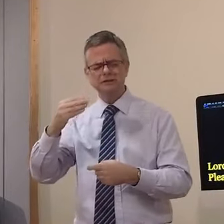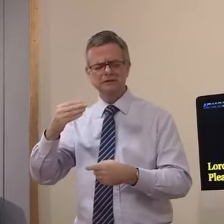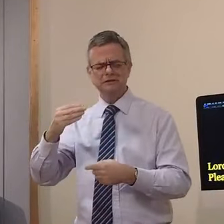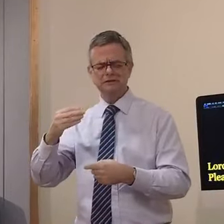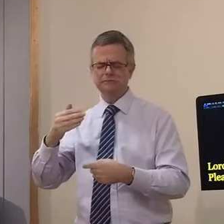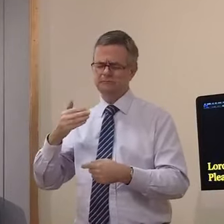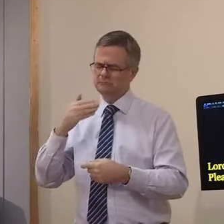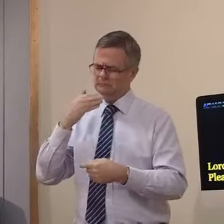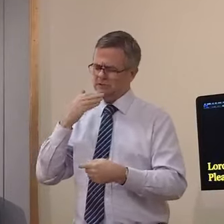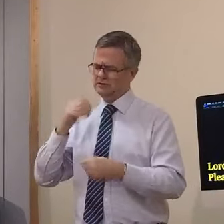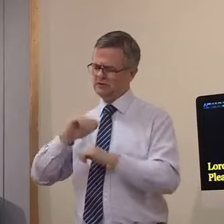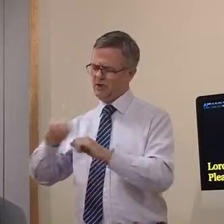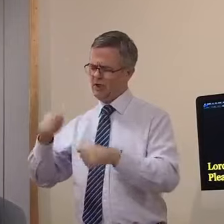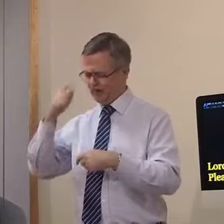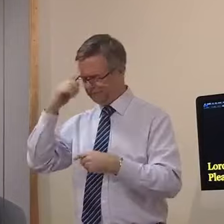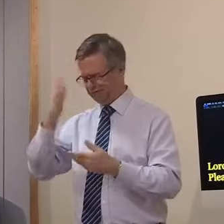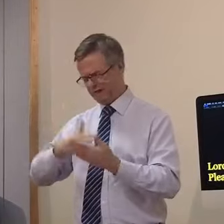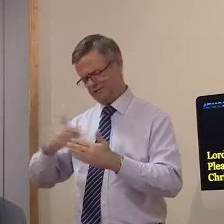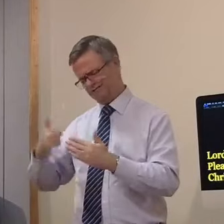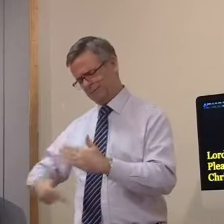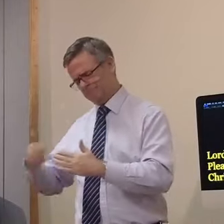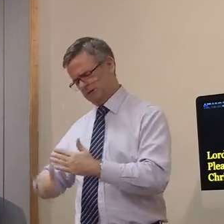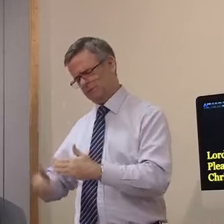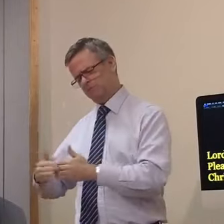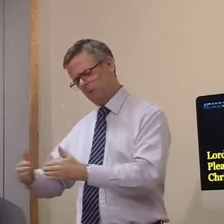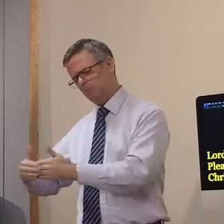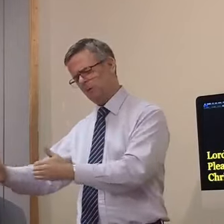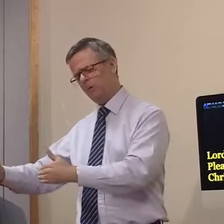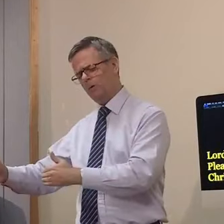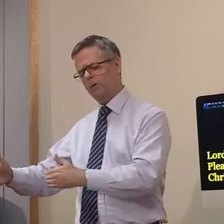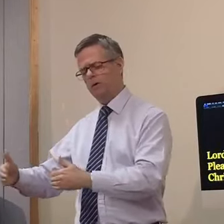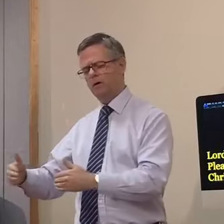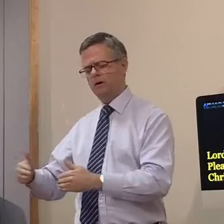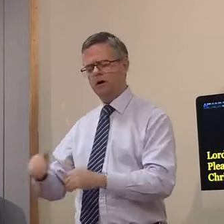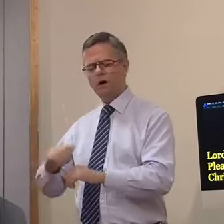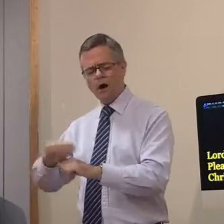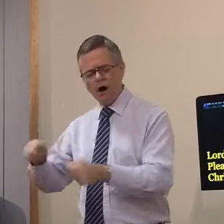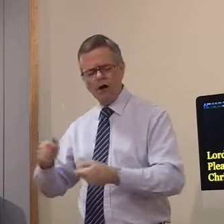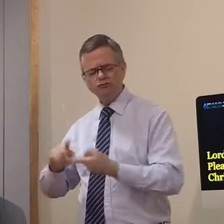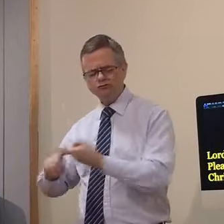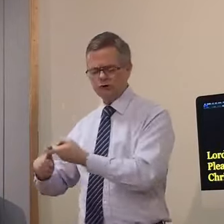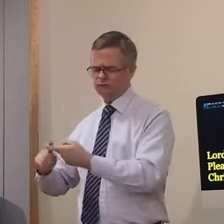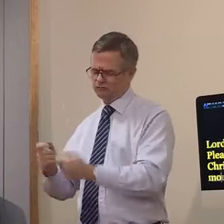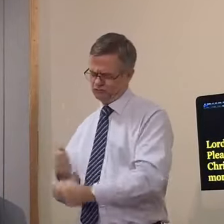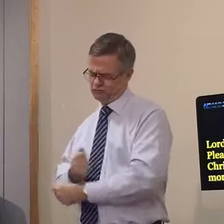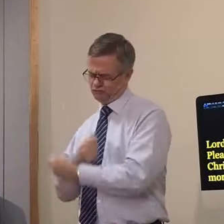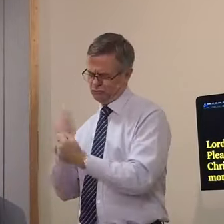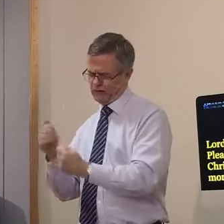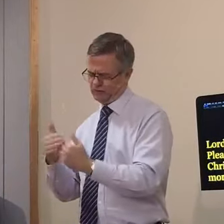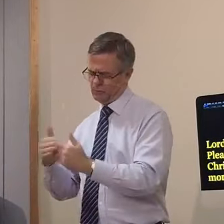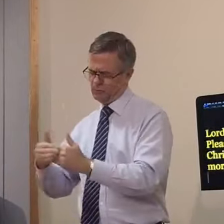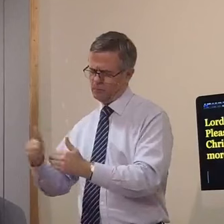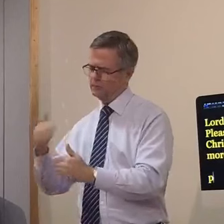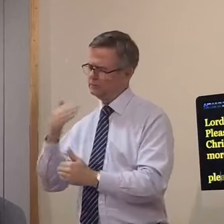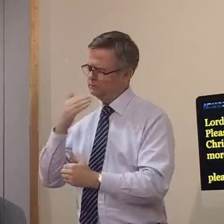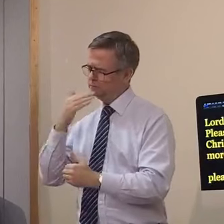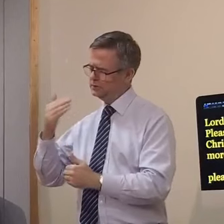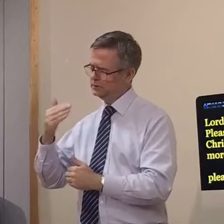faith and all Lord strengthen our trust in thee and we look for those